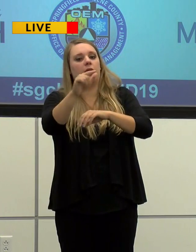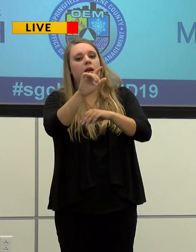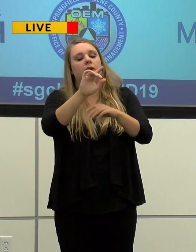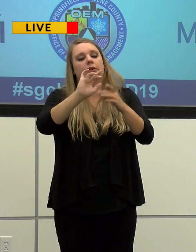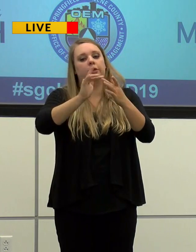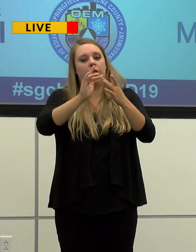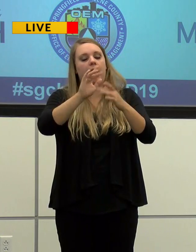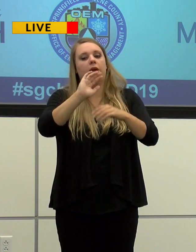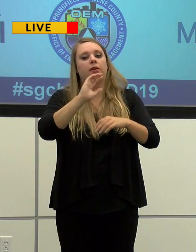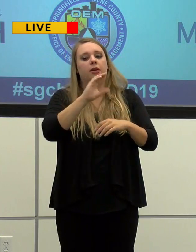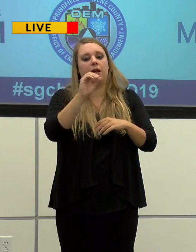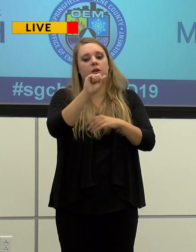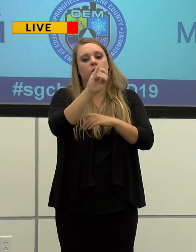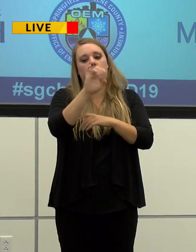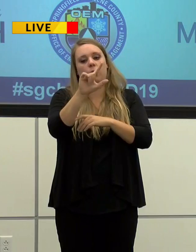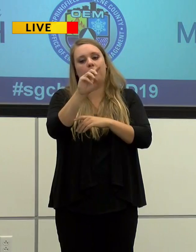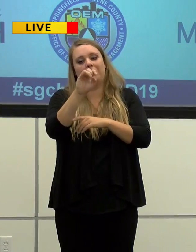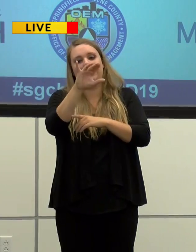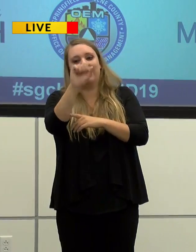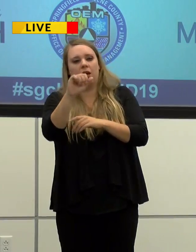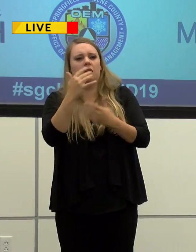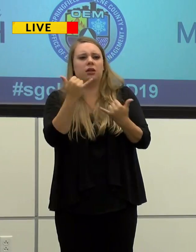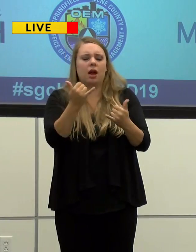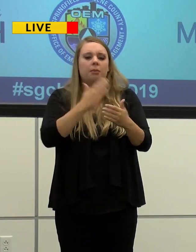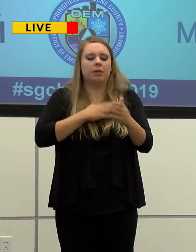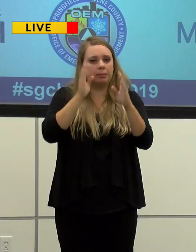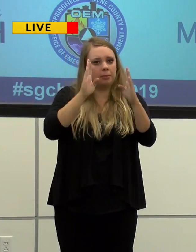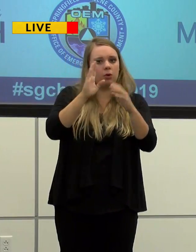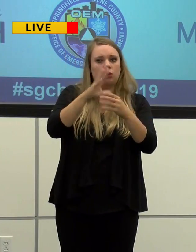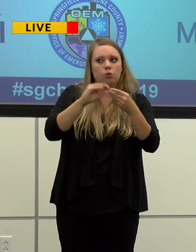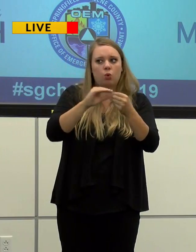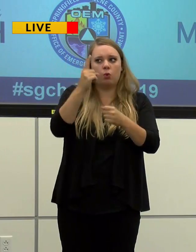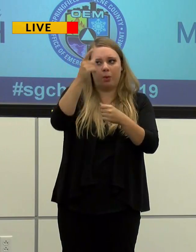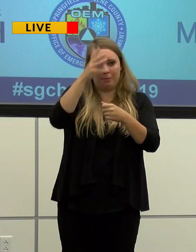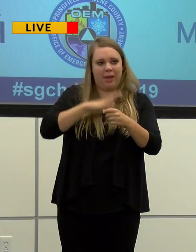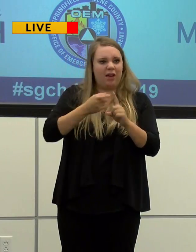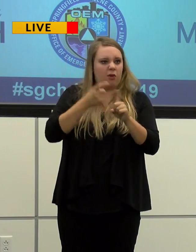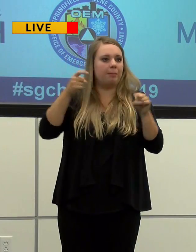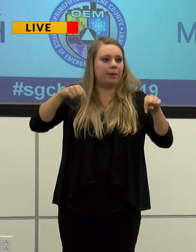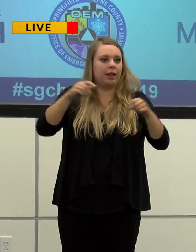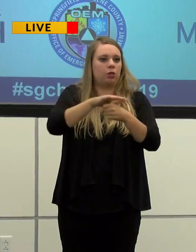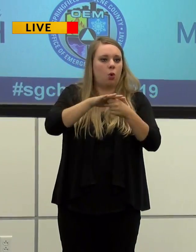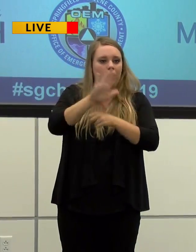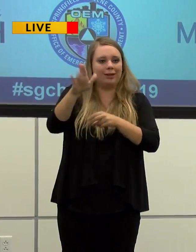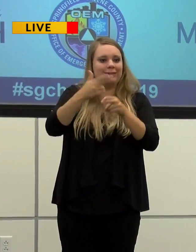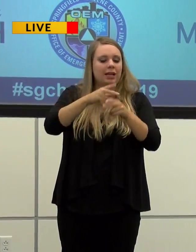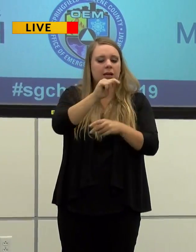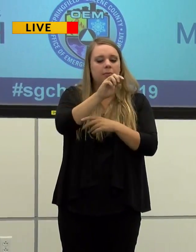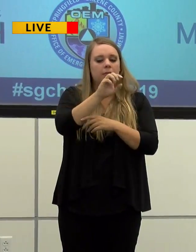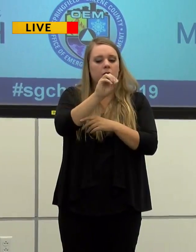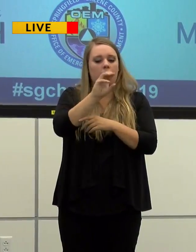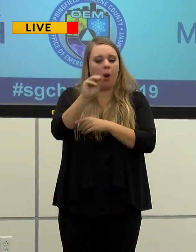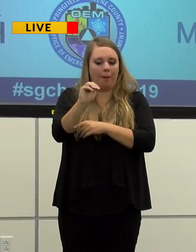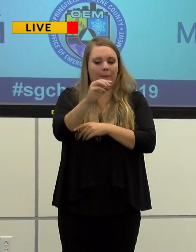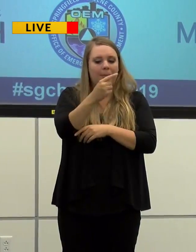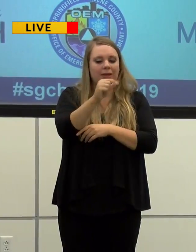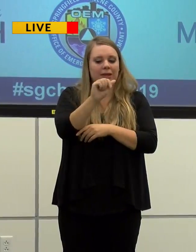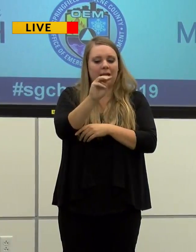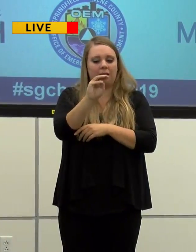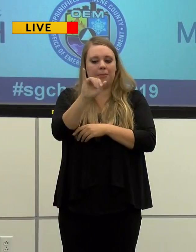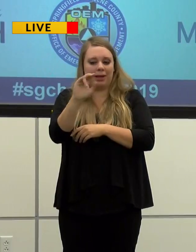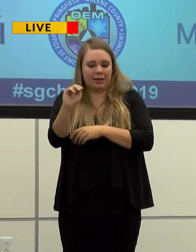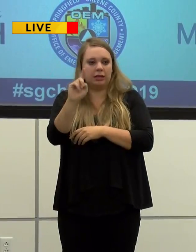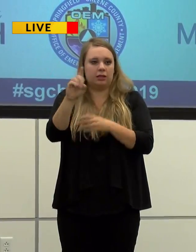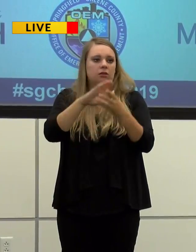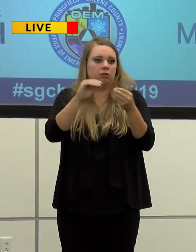and on our website. But please take a moment to hear the story of one local man. His name is Tom Gammon and he